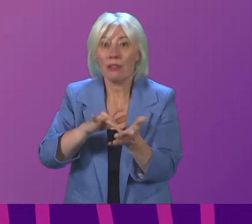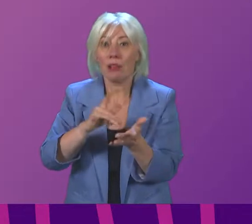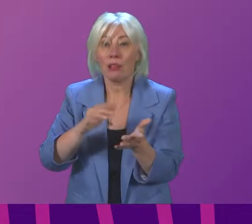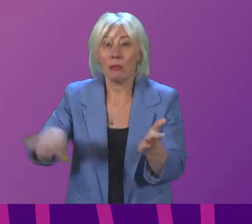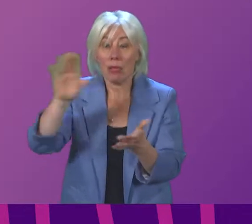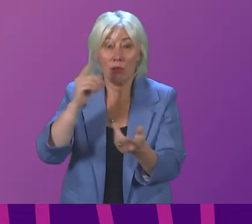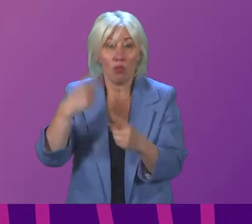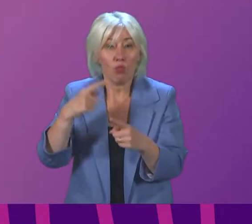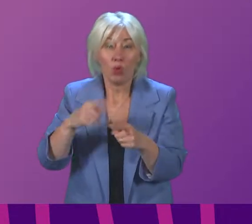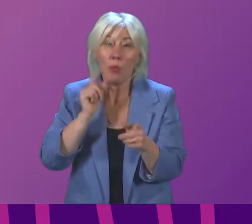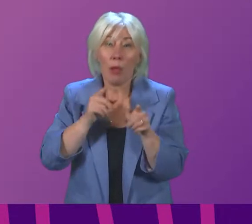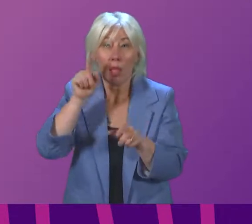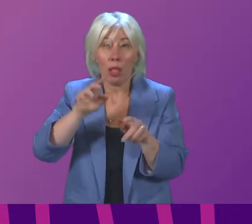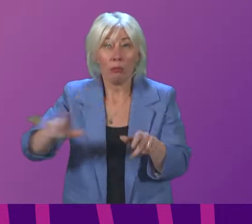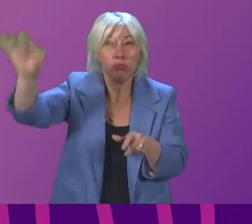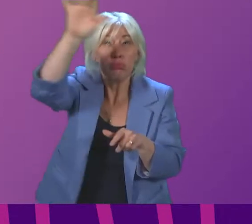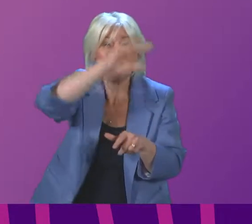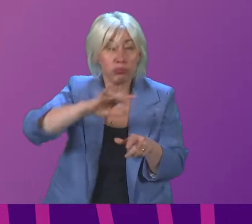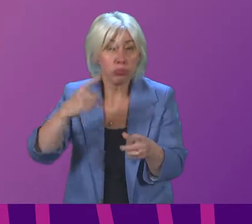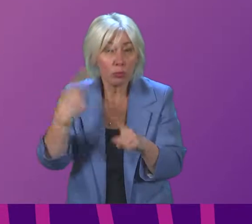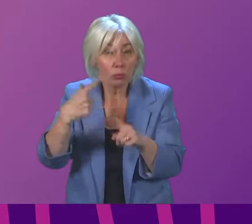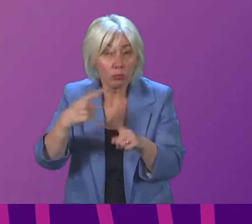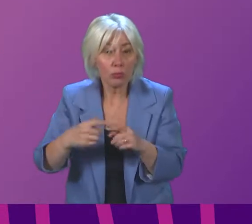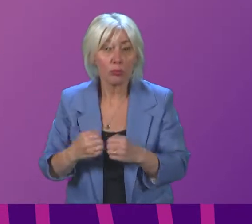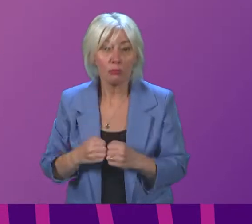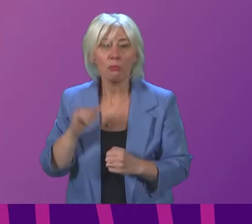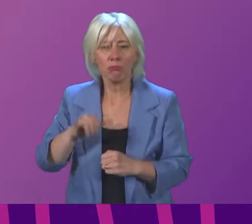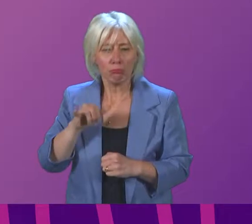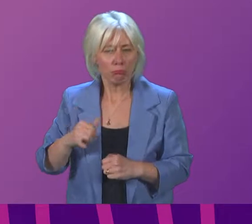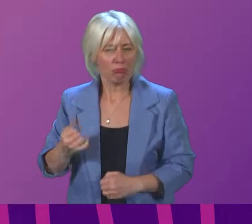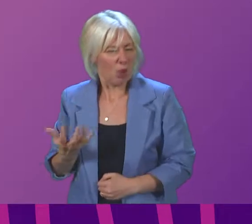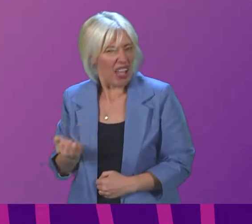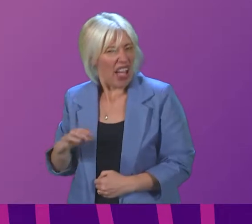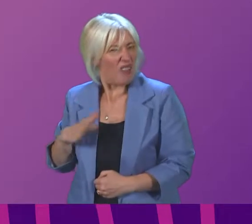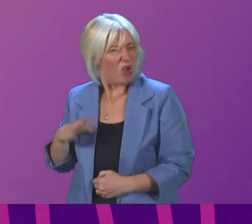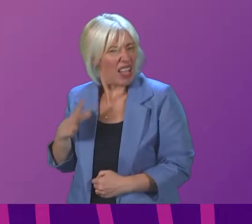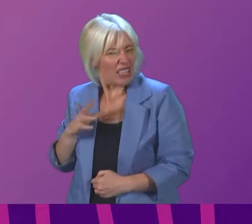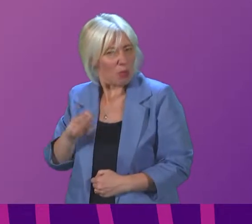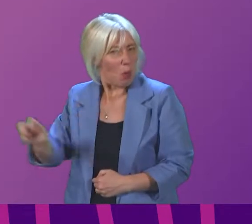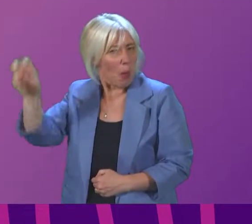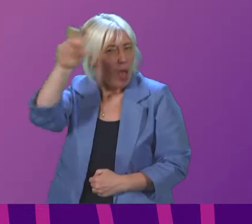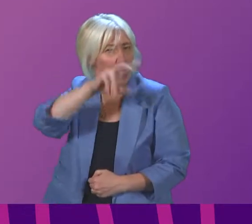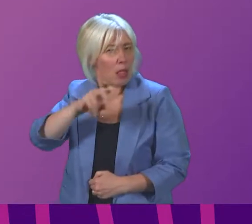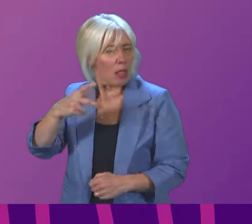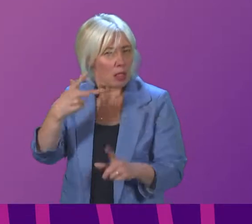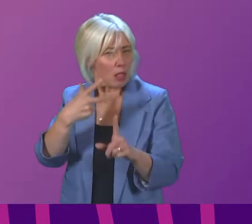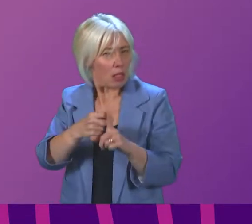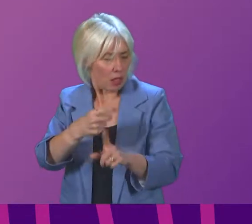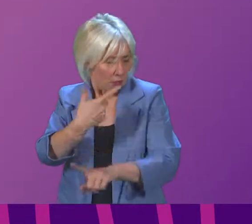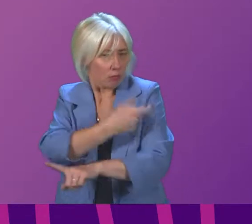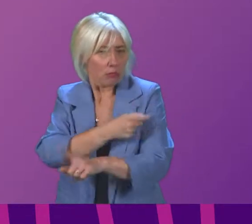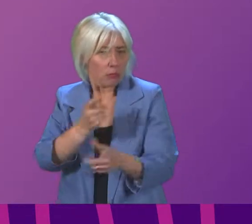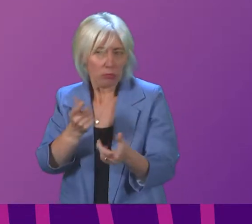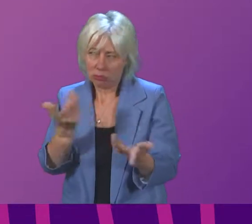as possible? First Minister. We already have mobile vaccination units, and there are plenty of clinics operating